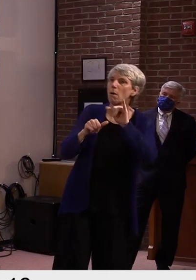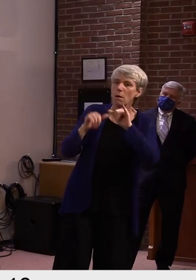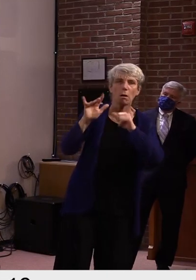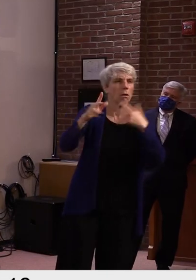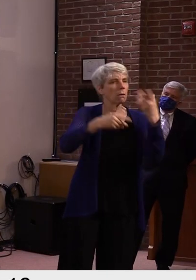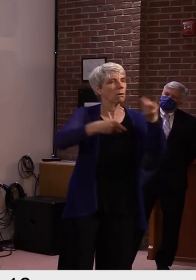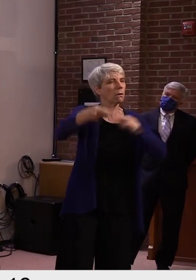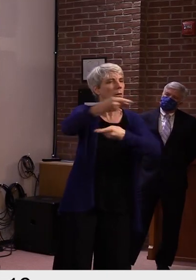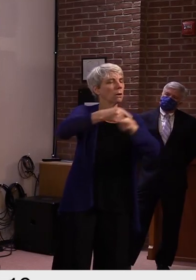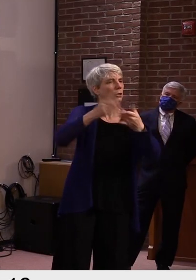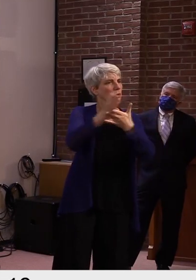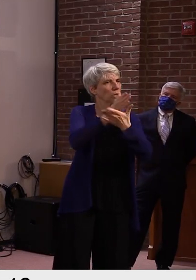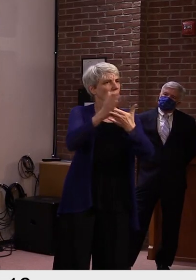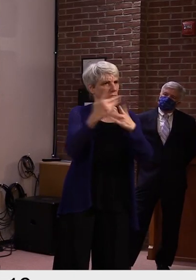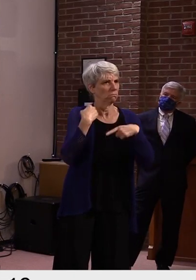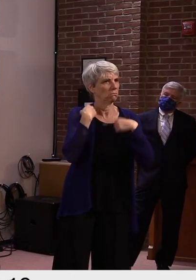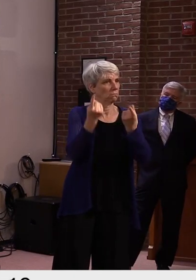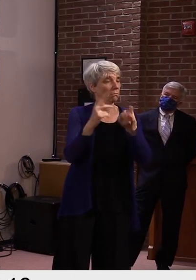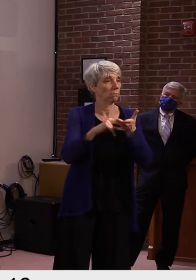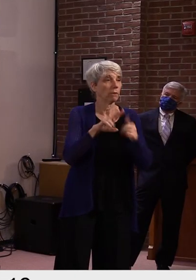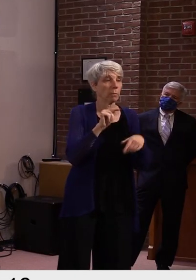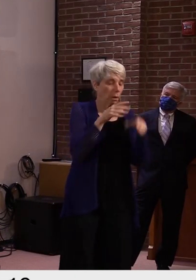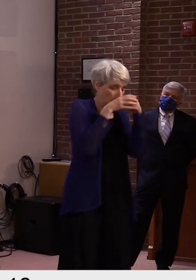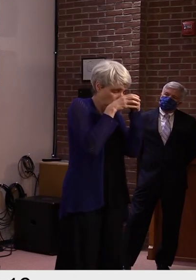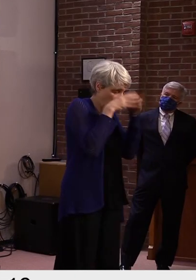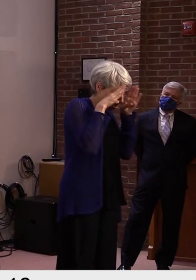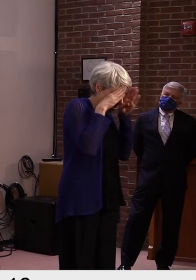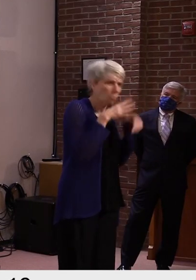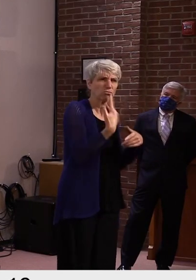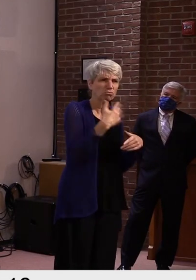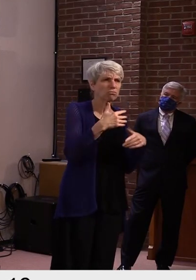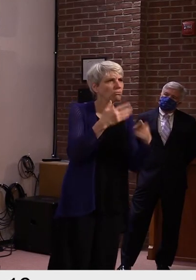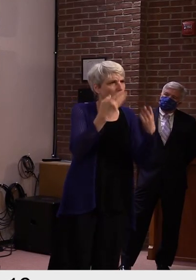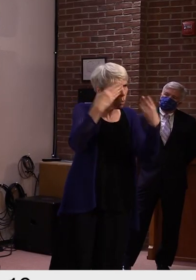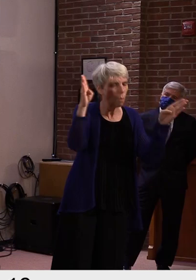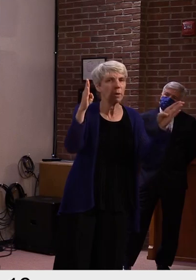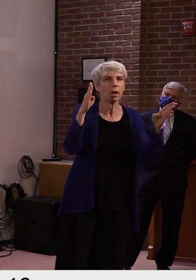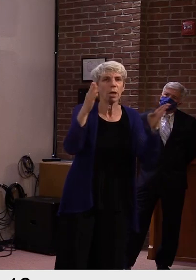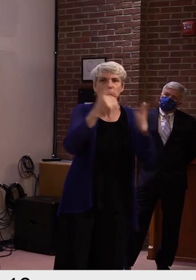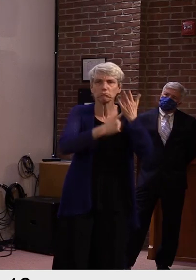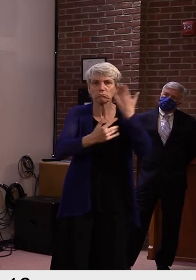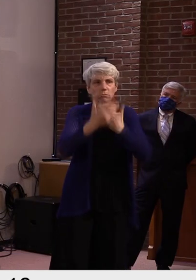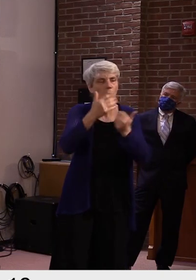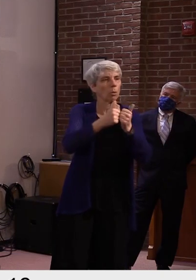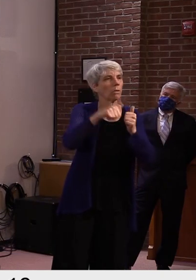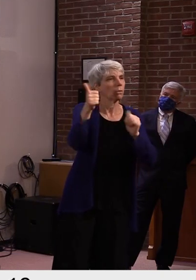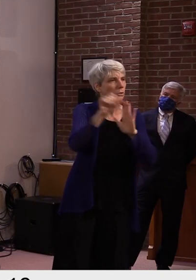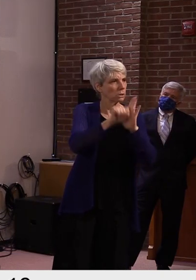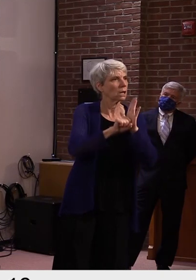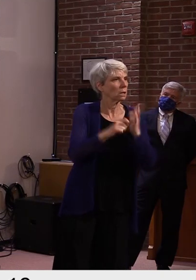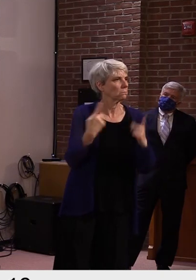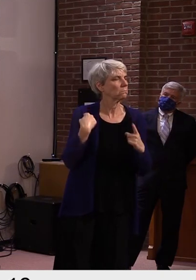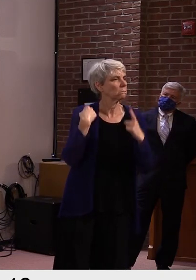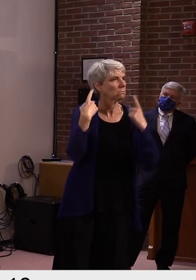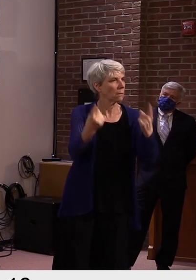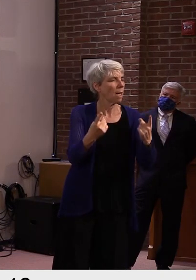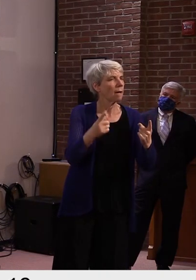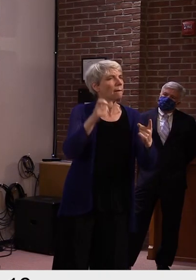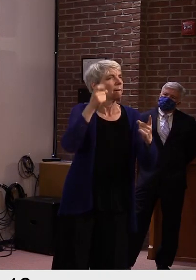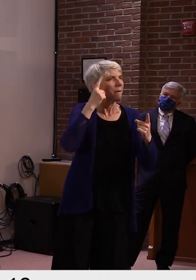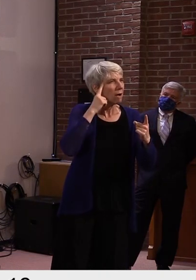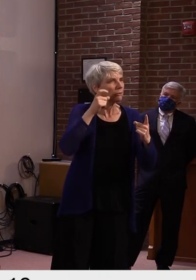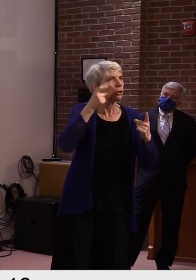alone. We are working with others. And again, it's more, I don't think it's as much Governor to Governor